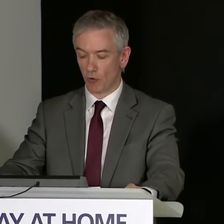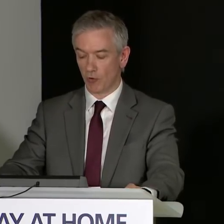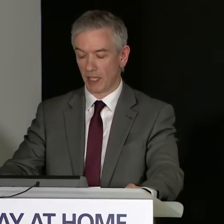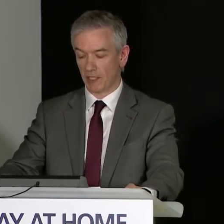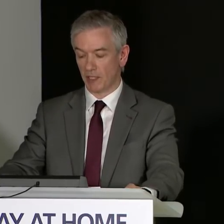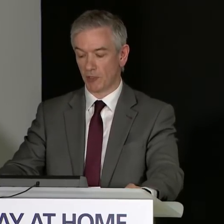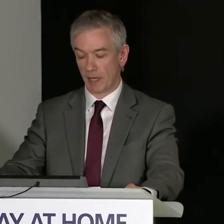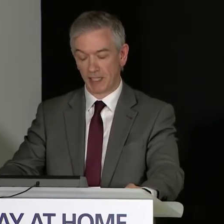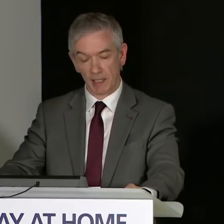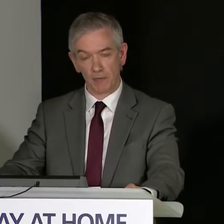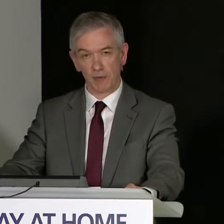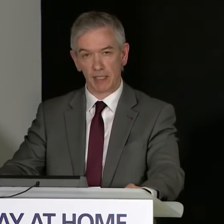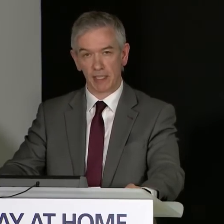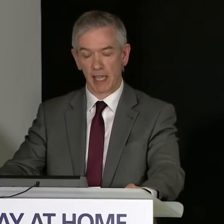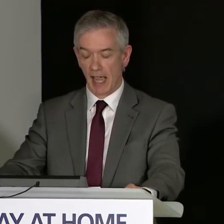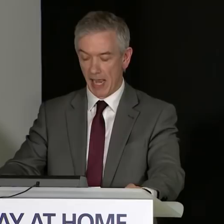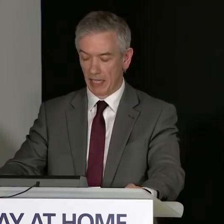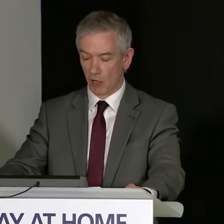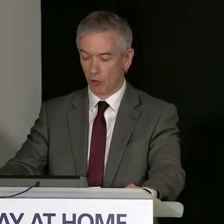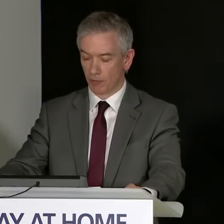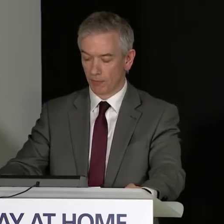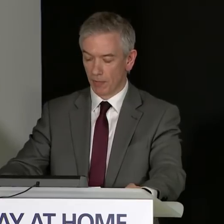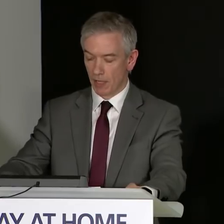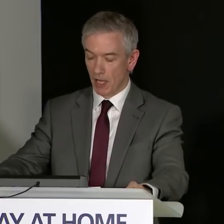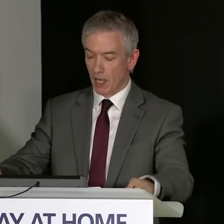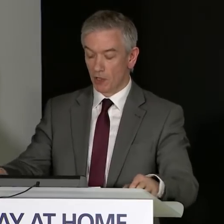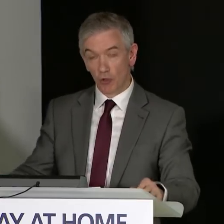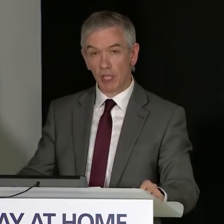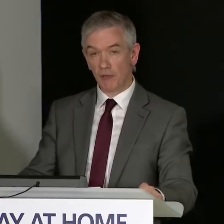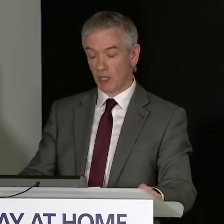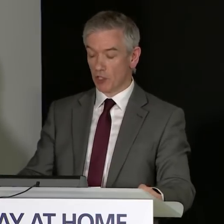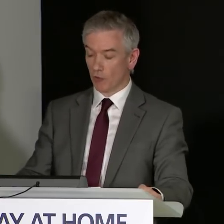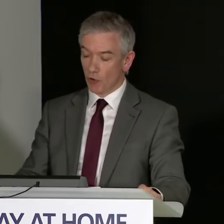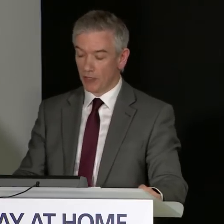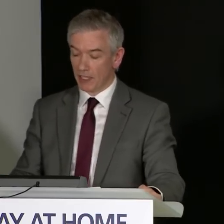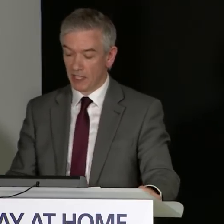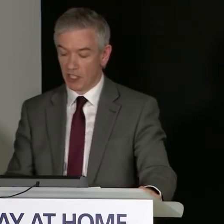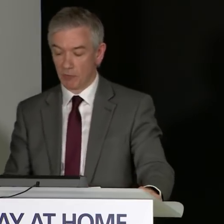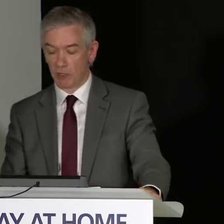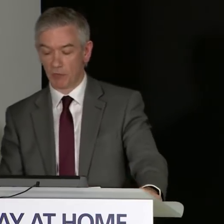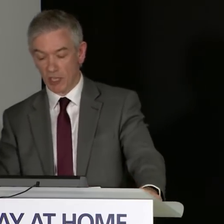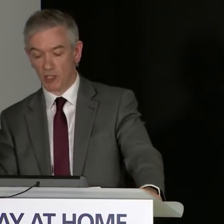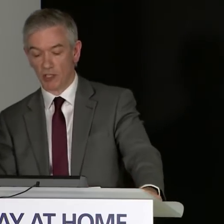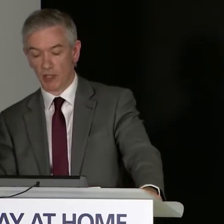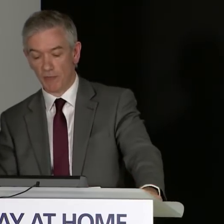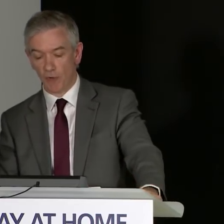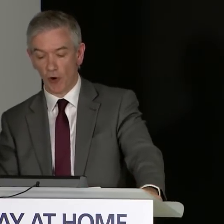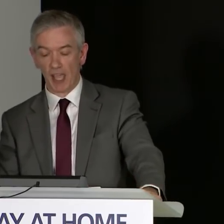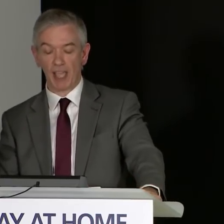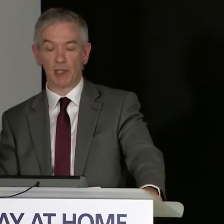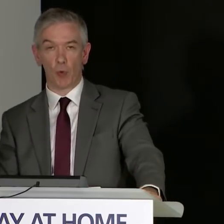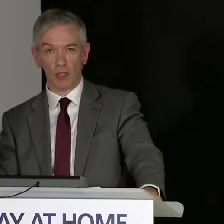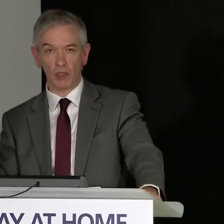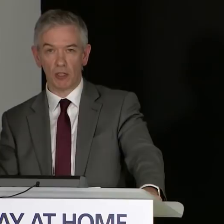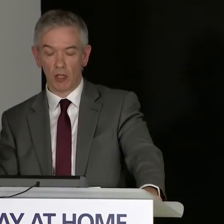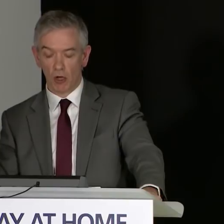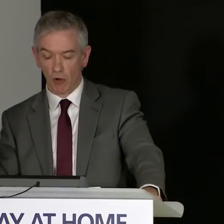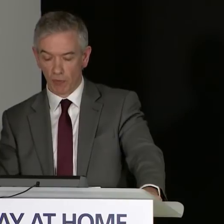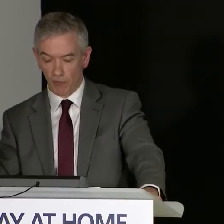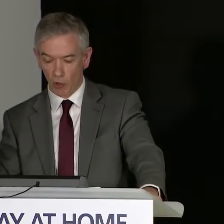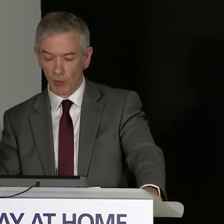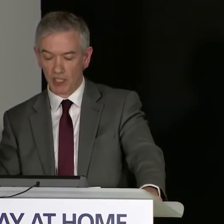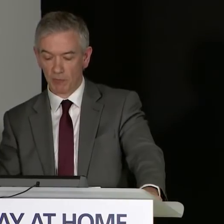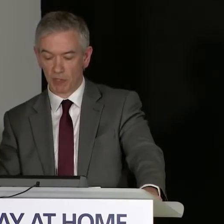cases of COVID-19 to be identified early on. The new definition of COVID-19 symptoms is, therefore, any one